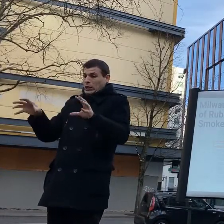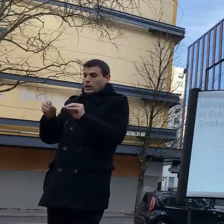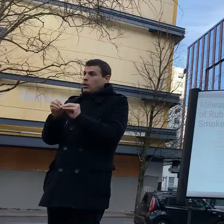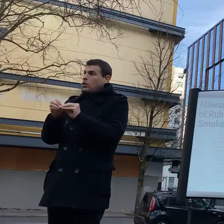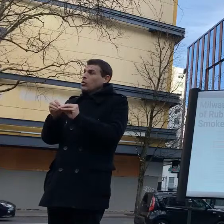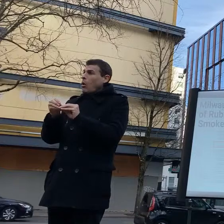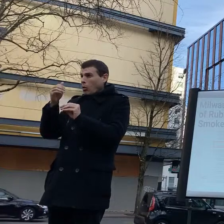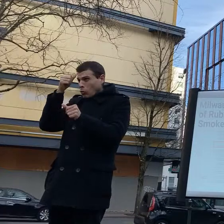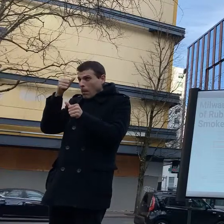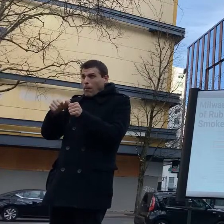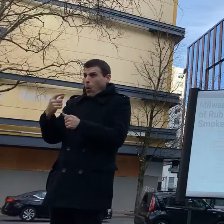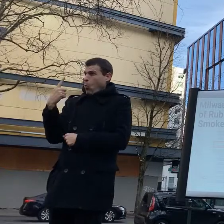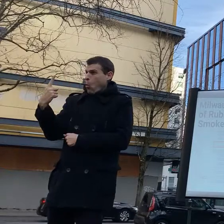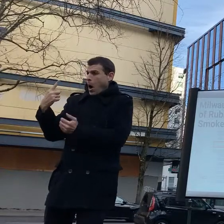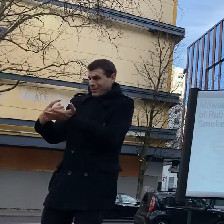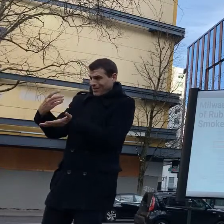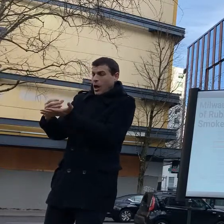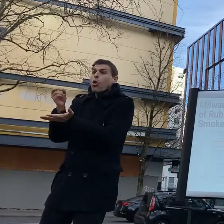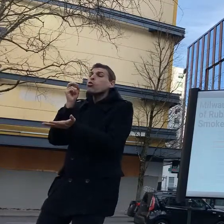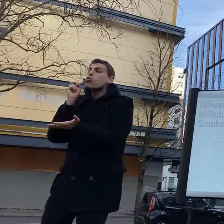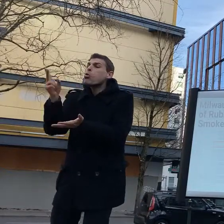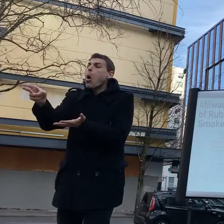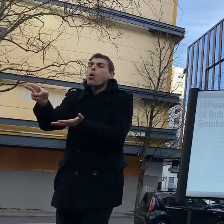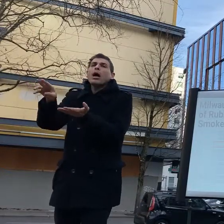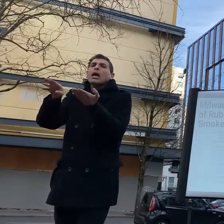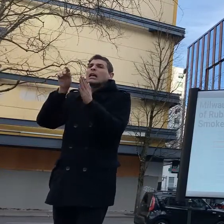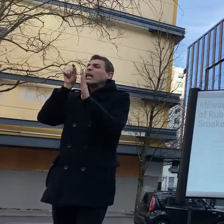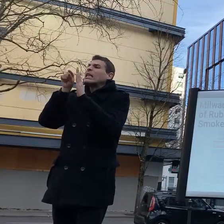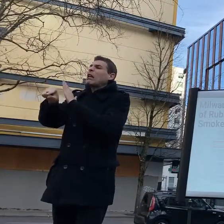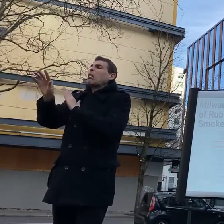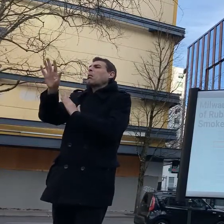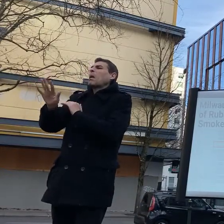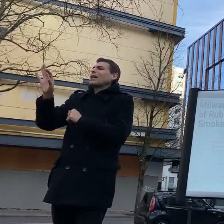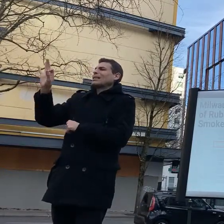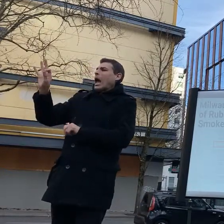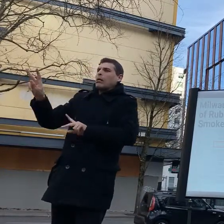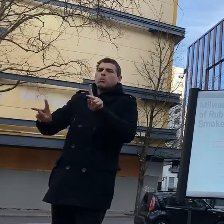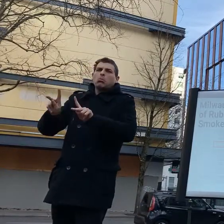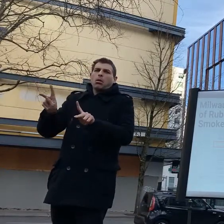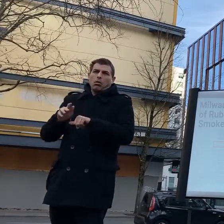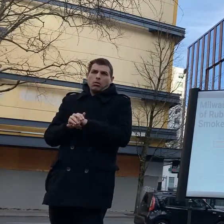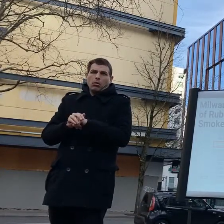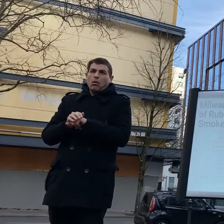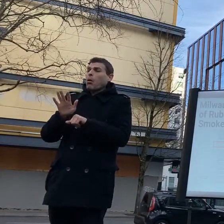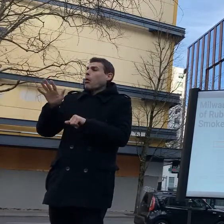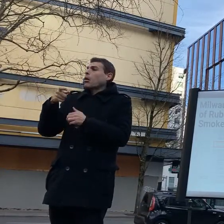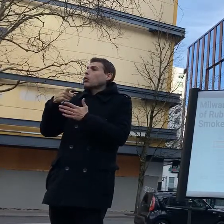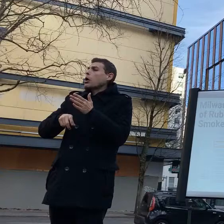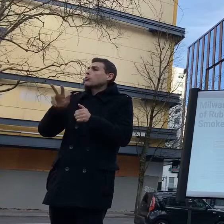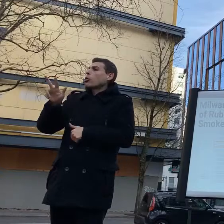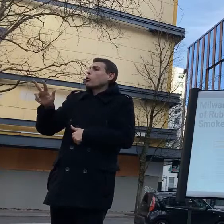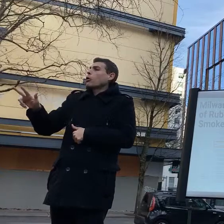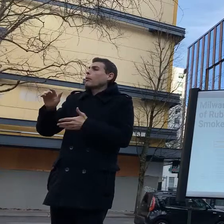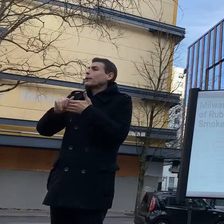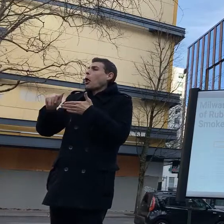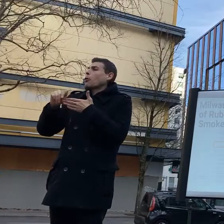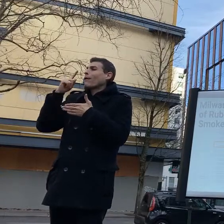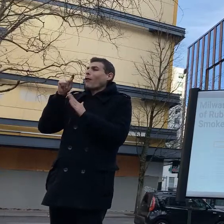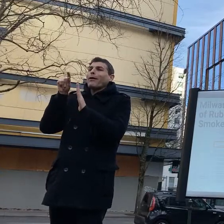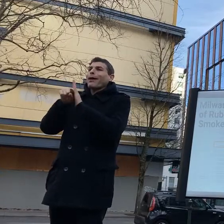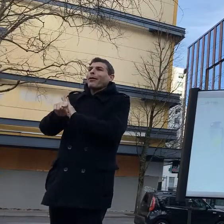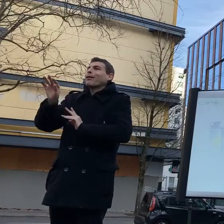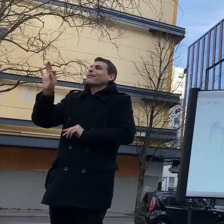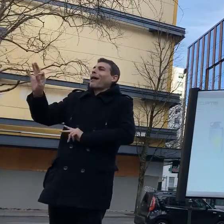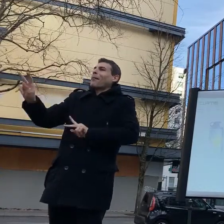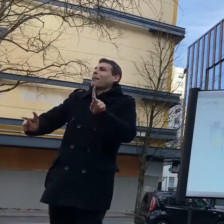really scary and so this is why we're here i am scared for my friends